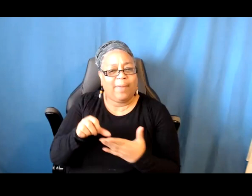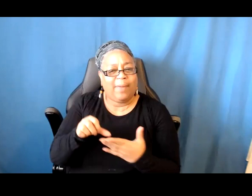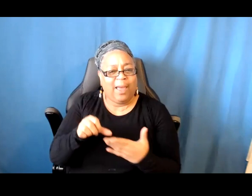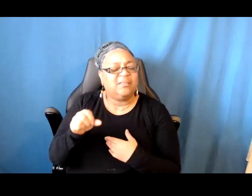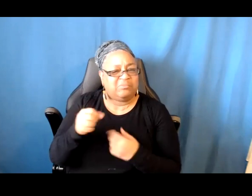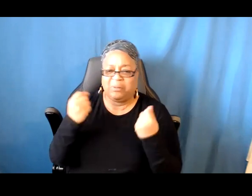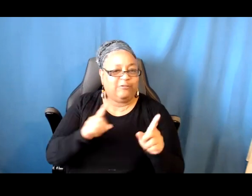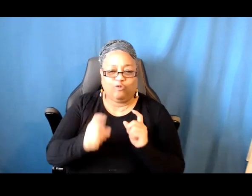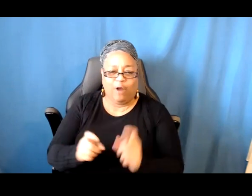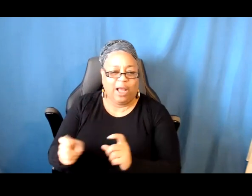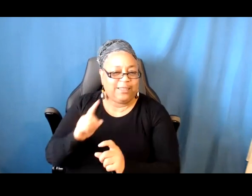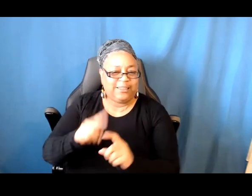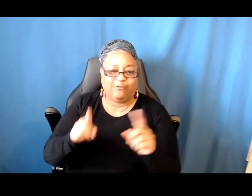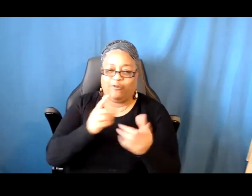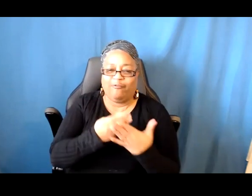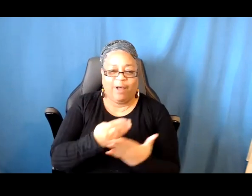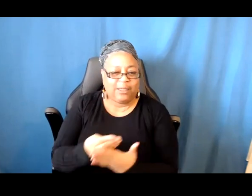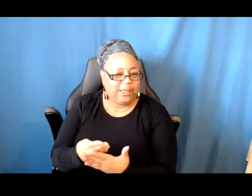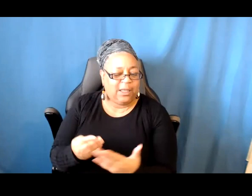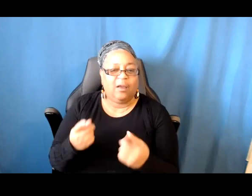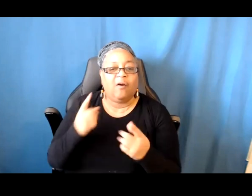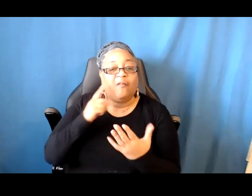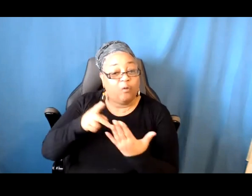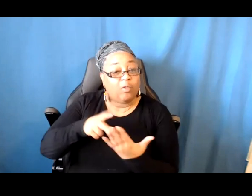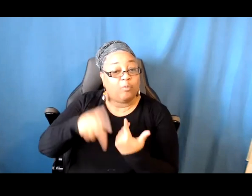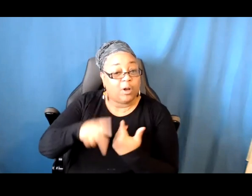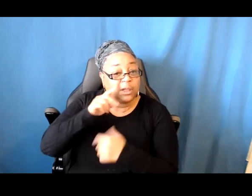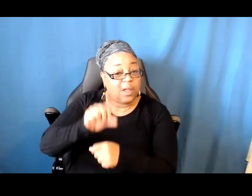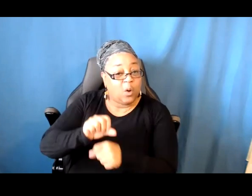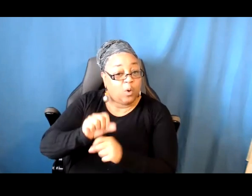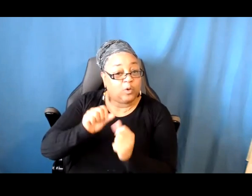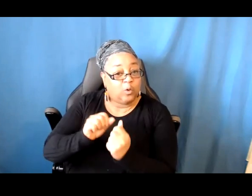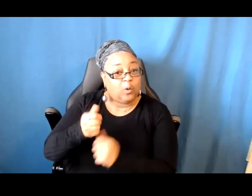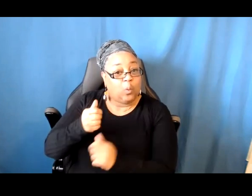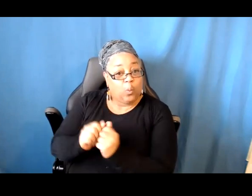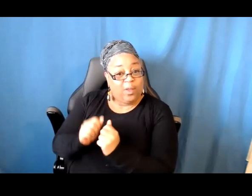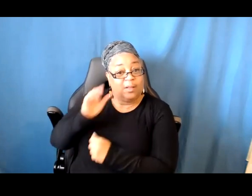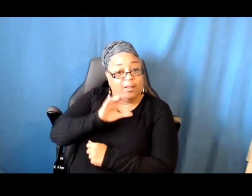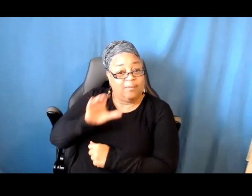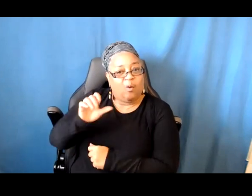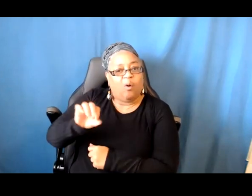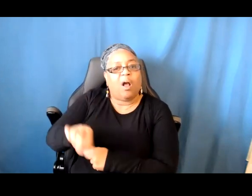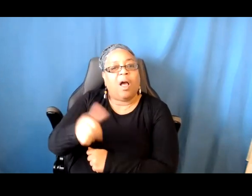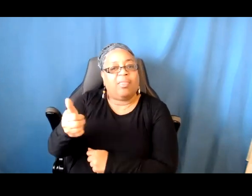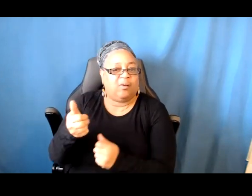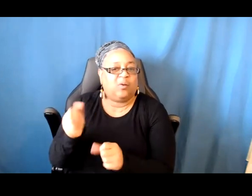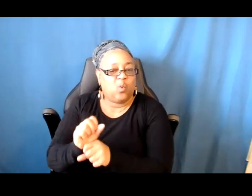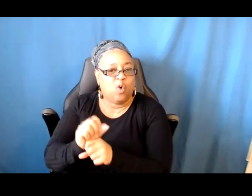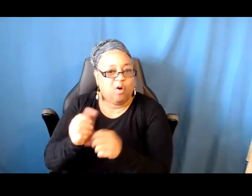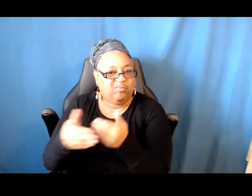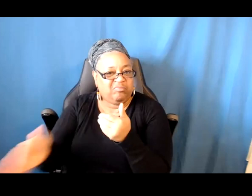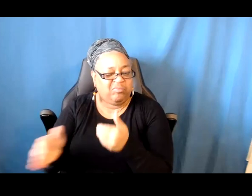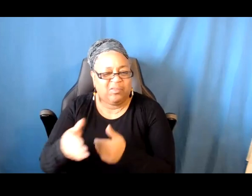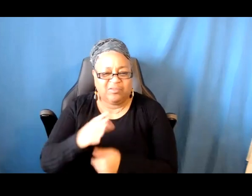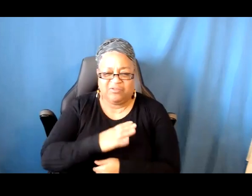either for the project that they have worked on with creative capital or for subsequent works. So it's totally fine if your project is